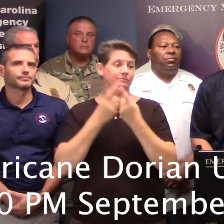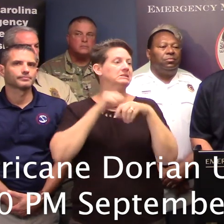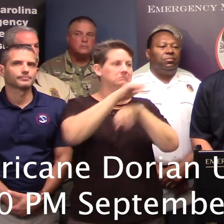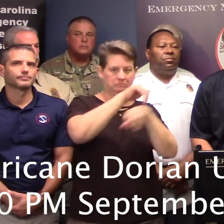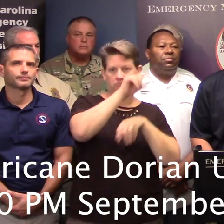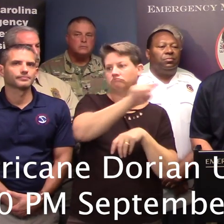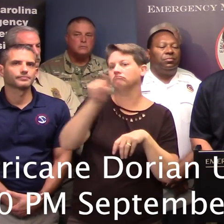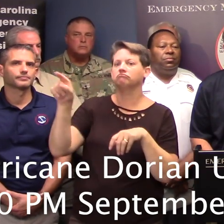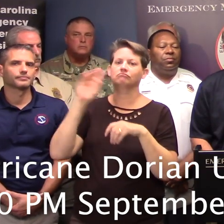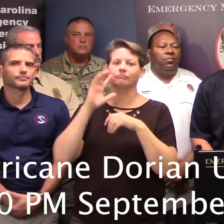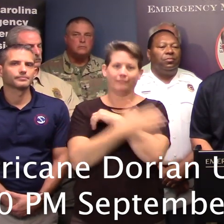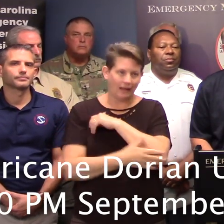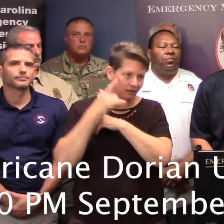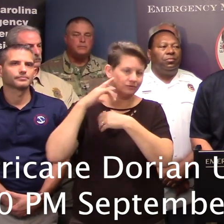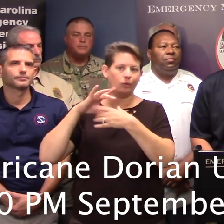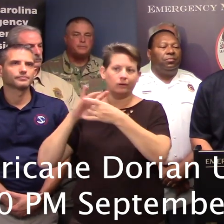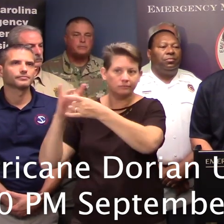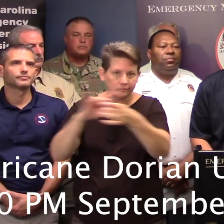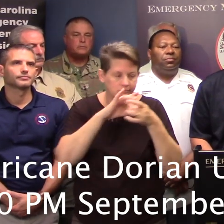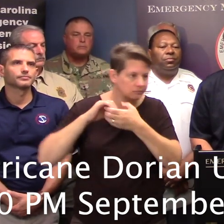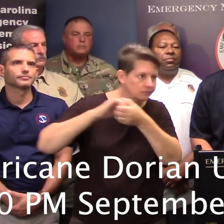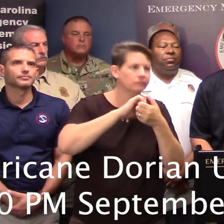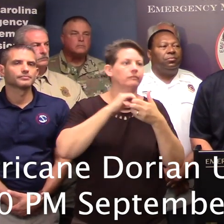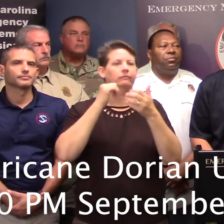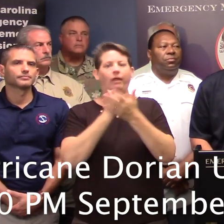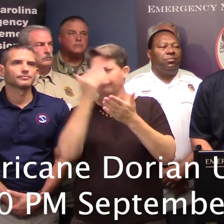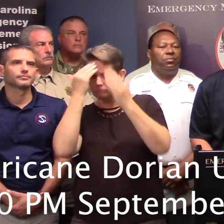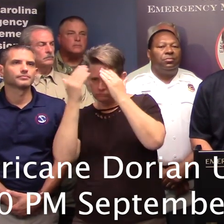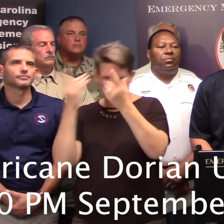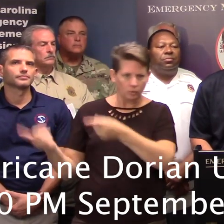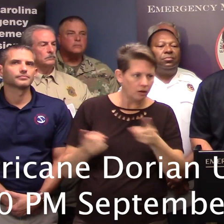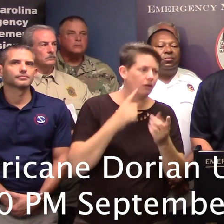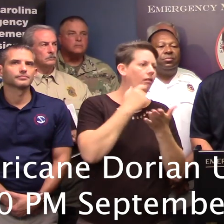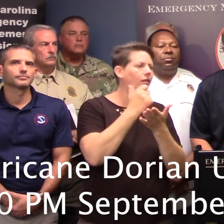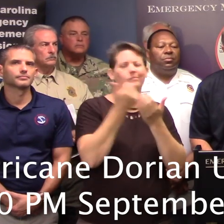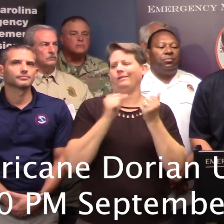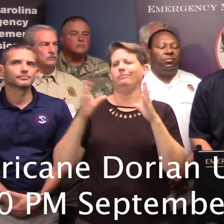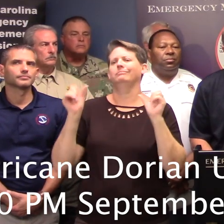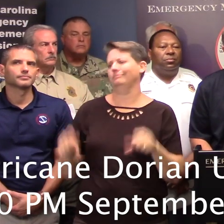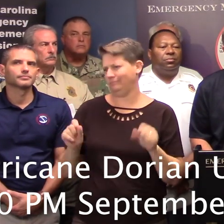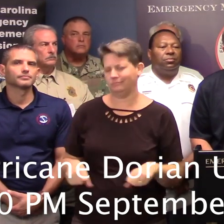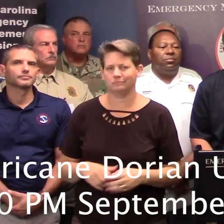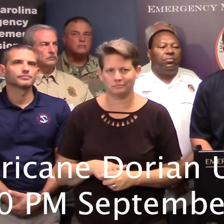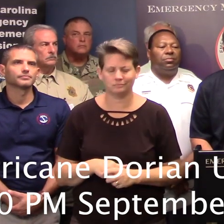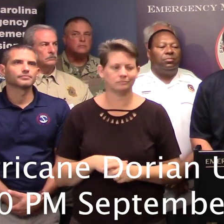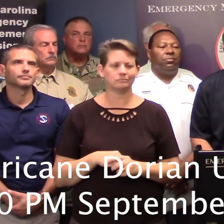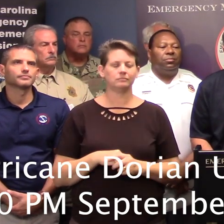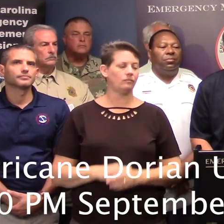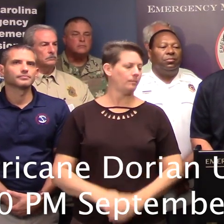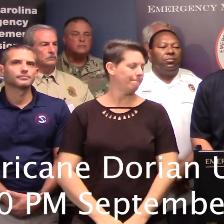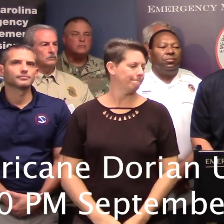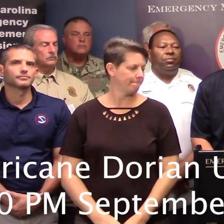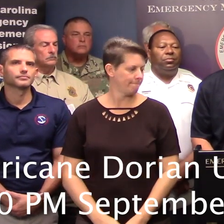counties as liaisons to maintain situational awareness and assist them in any way that we can then at the local level.